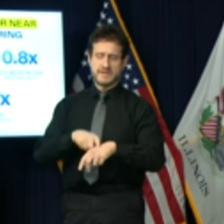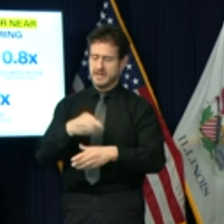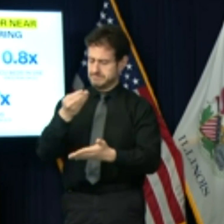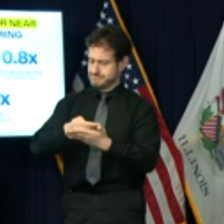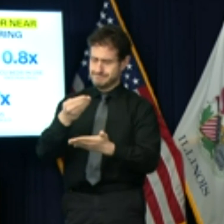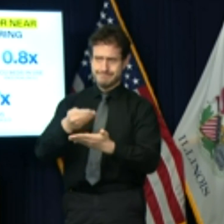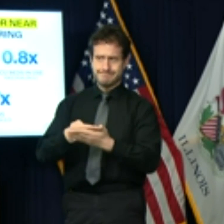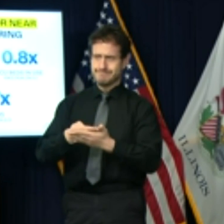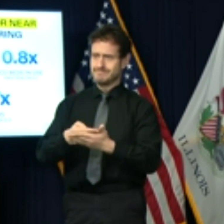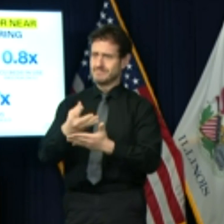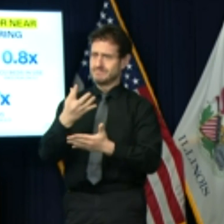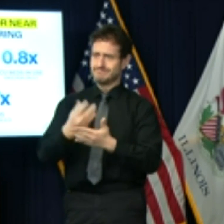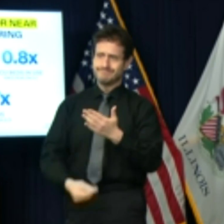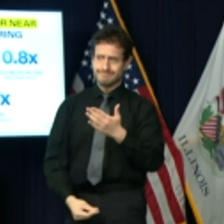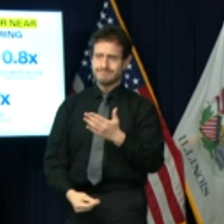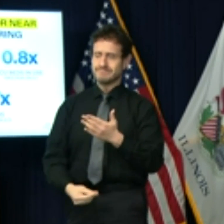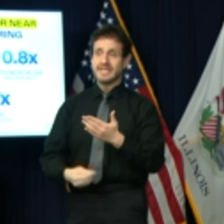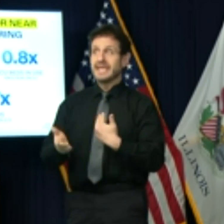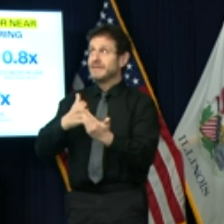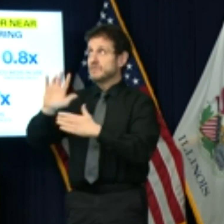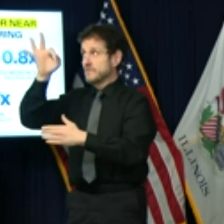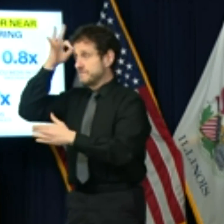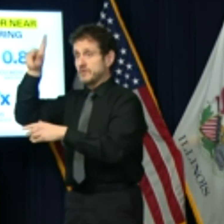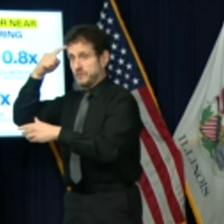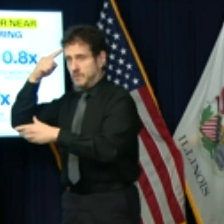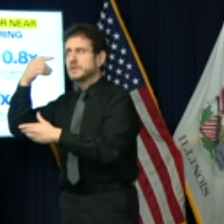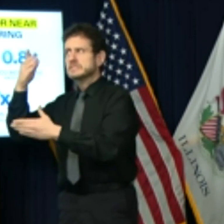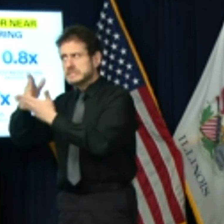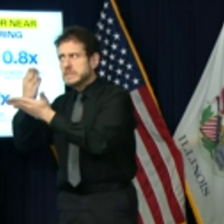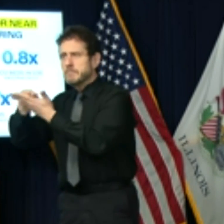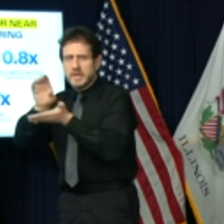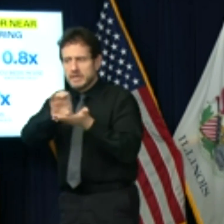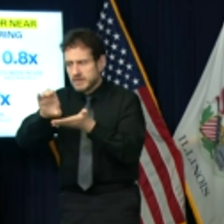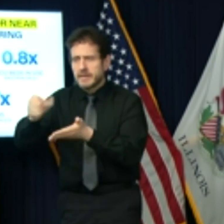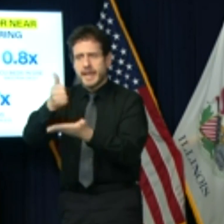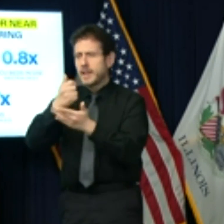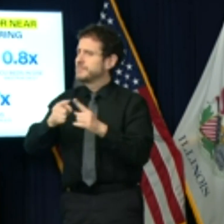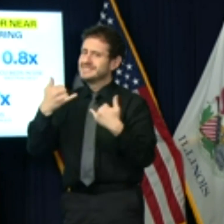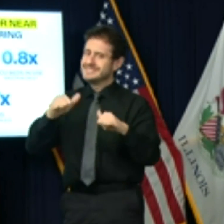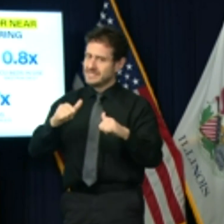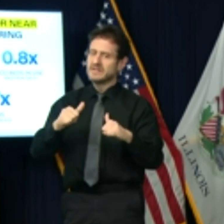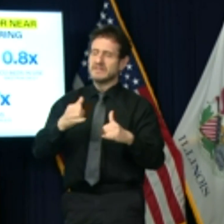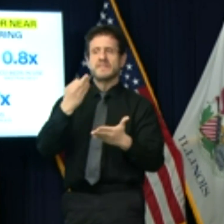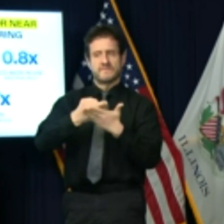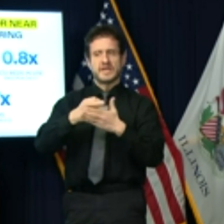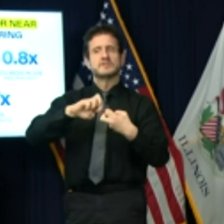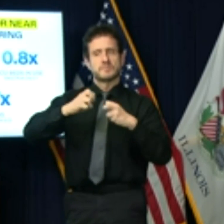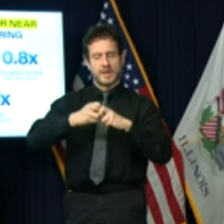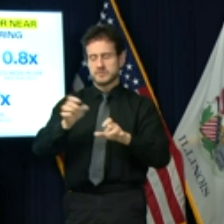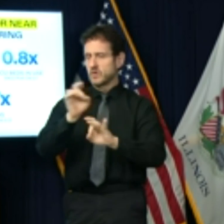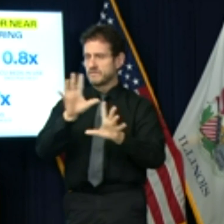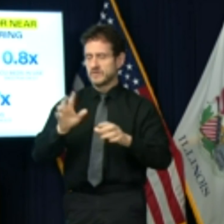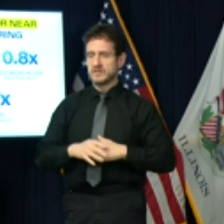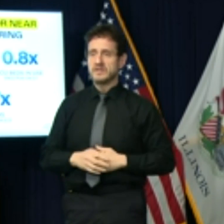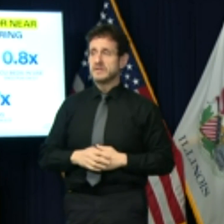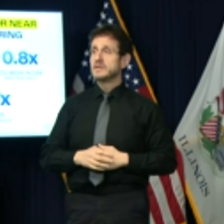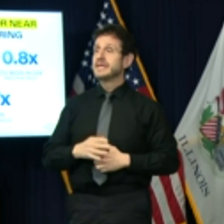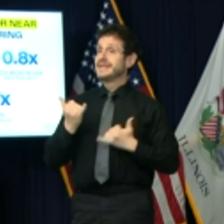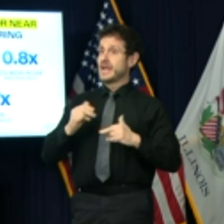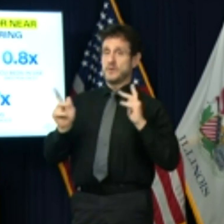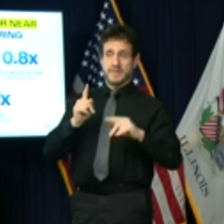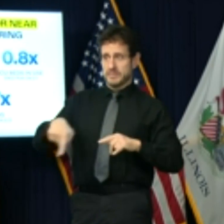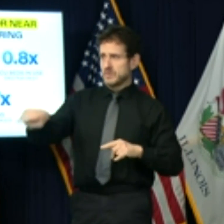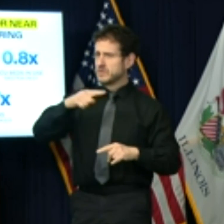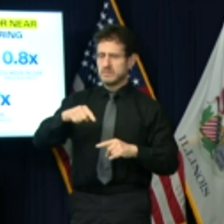with federal stimulus. For many of those hurt worst by the pandemic, the financial challenges of paying your bills and